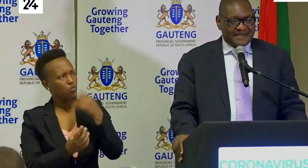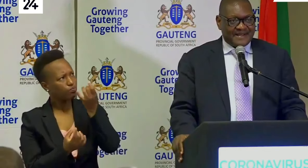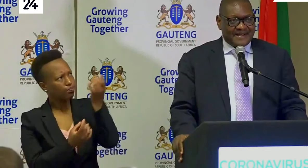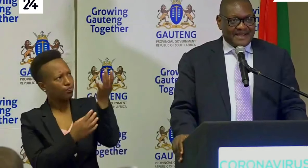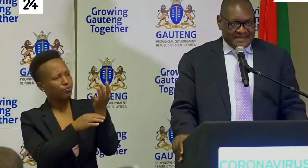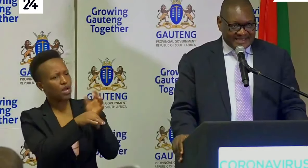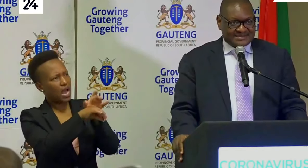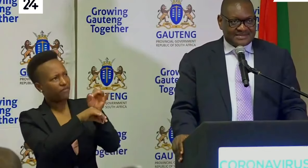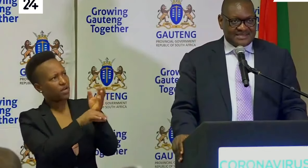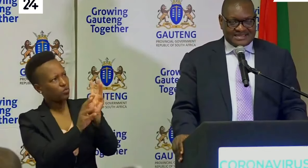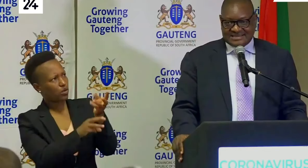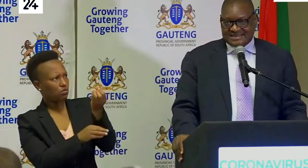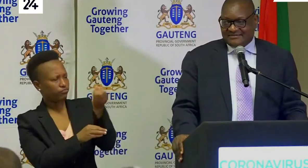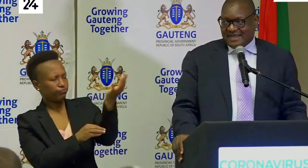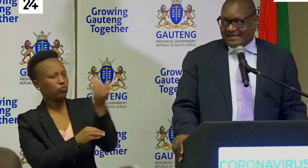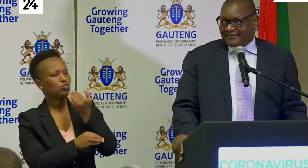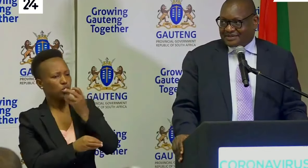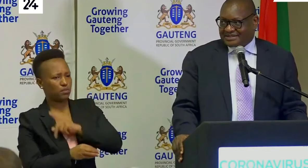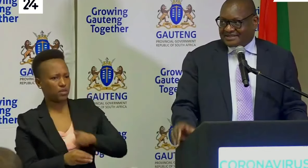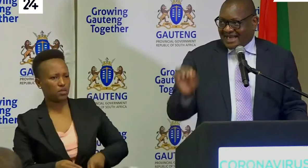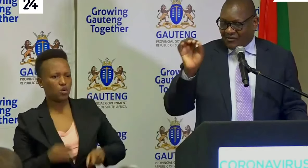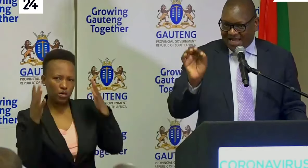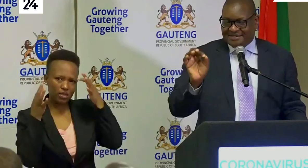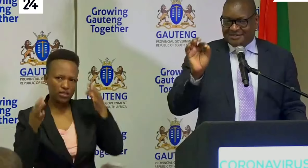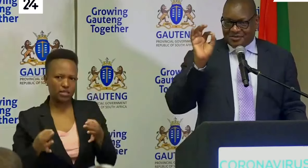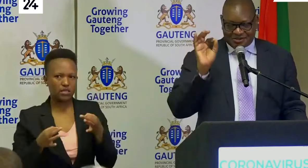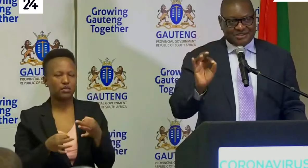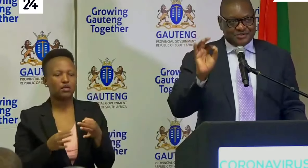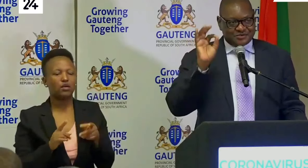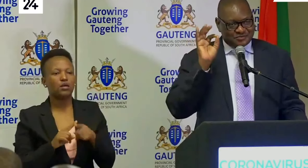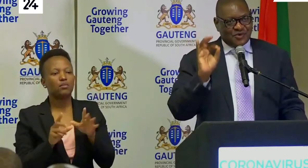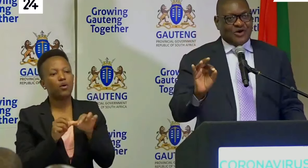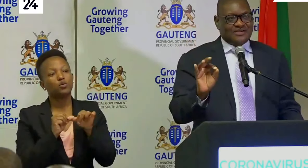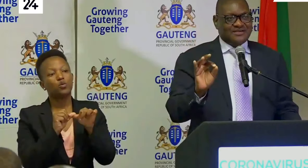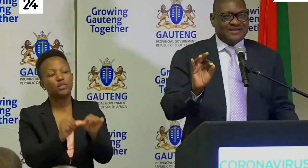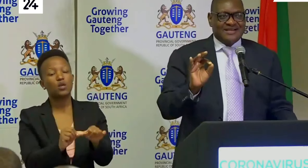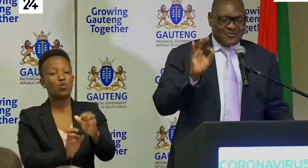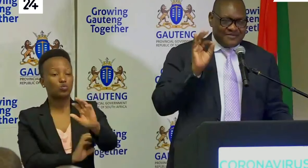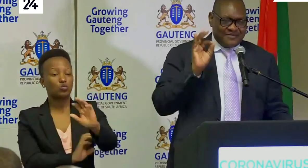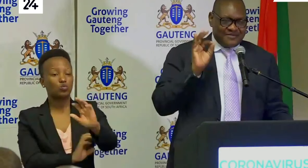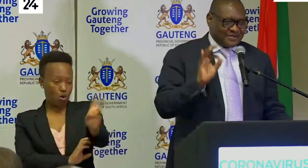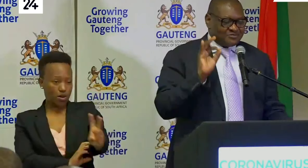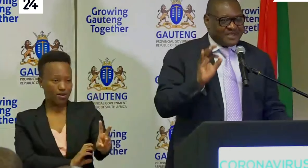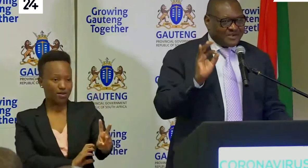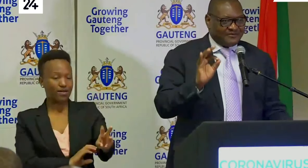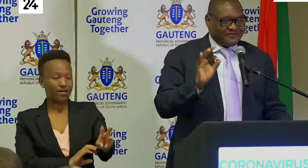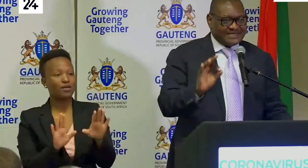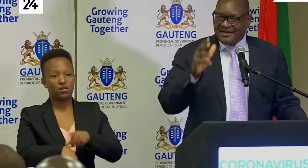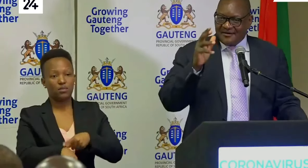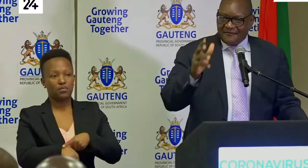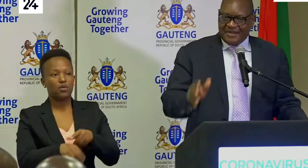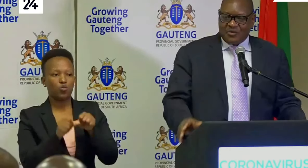that decision making process I want to continue to warn we must not be